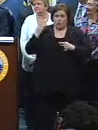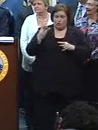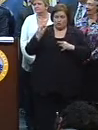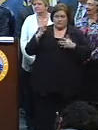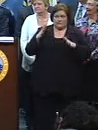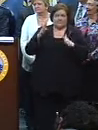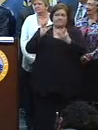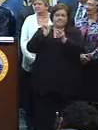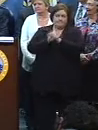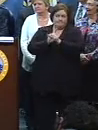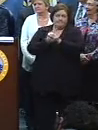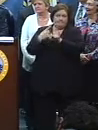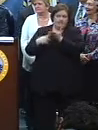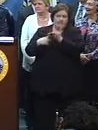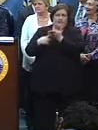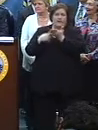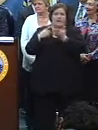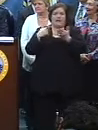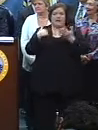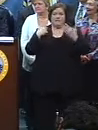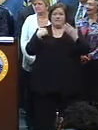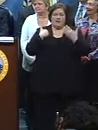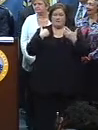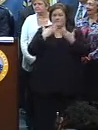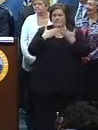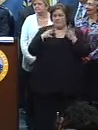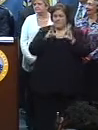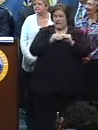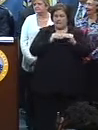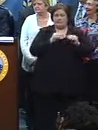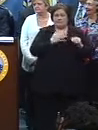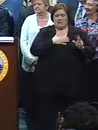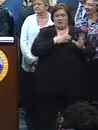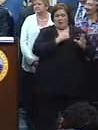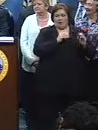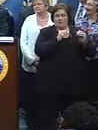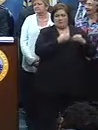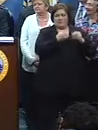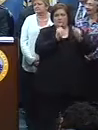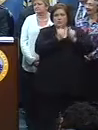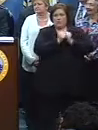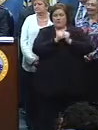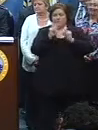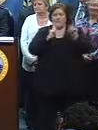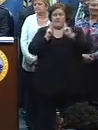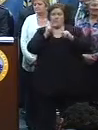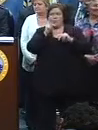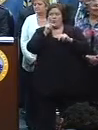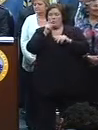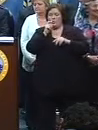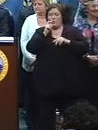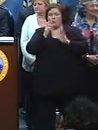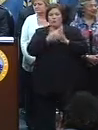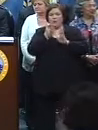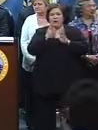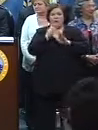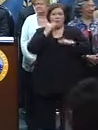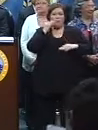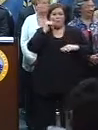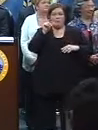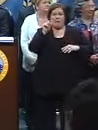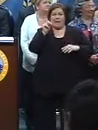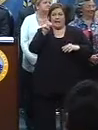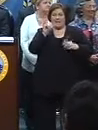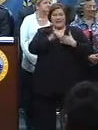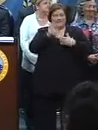with them about it. Subsequent to that, I've had a number of meetings in my office with the folks that are running the Homeland Security. So it's going to be a federal,